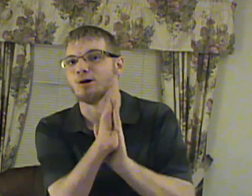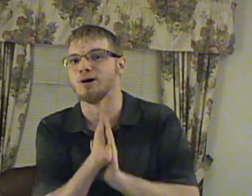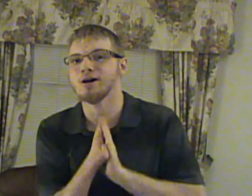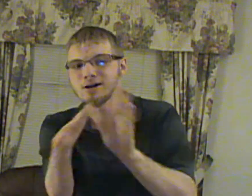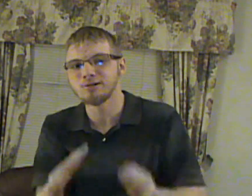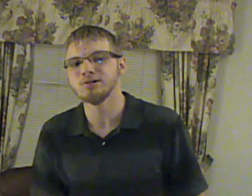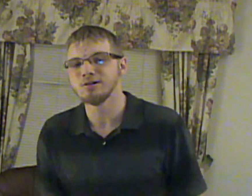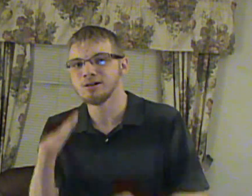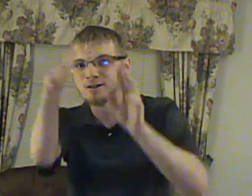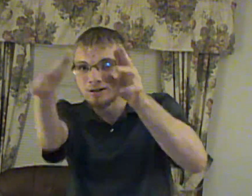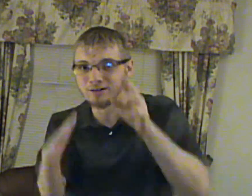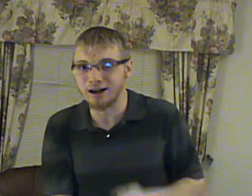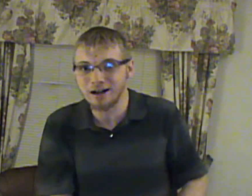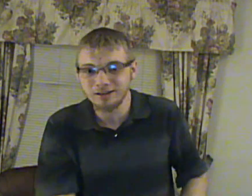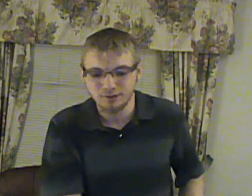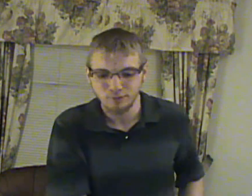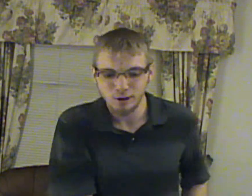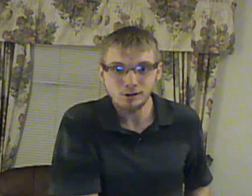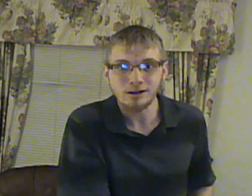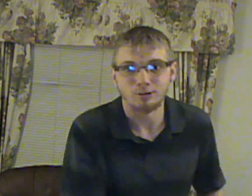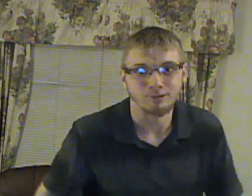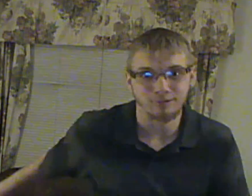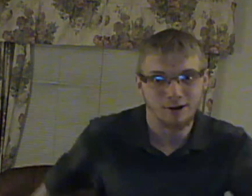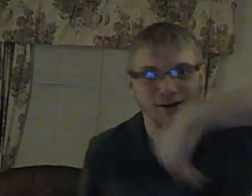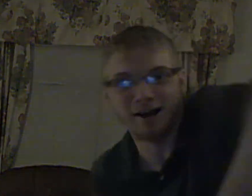So, yes. I'm excited about that. Ah,